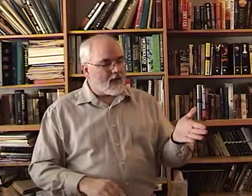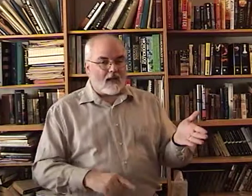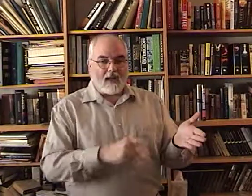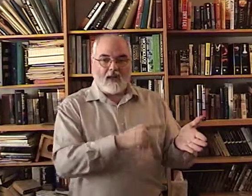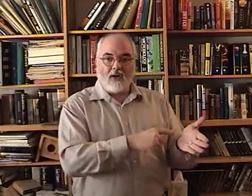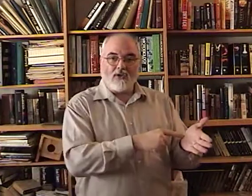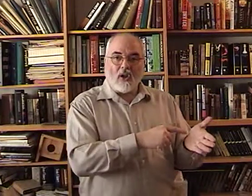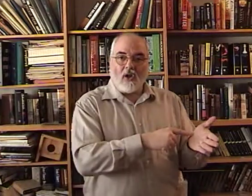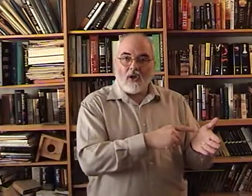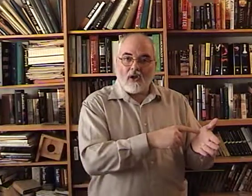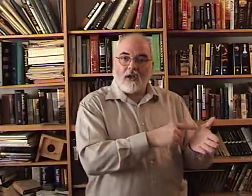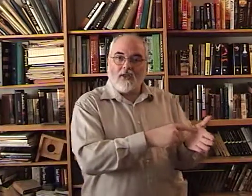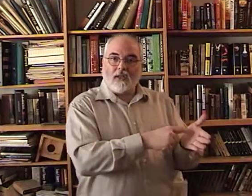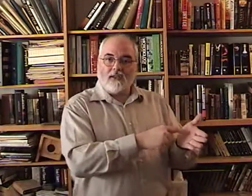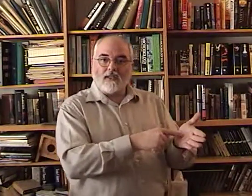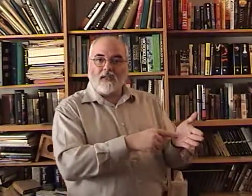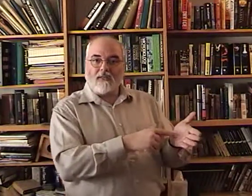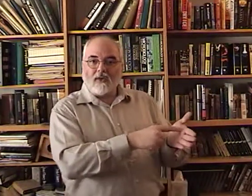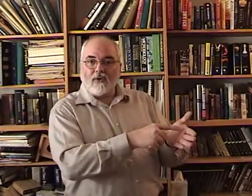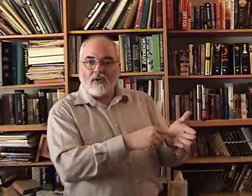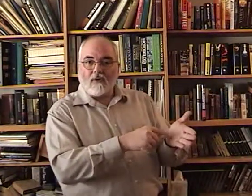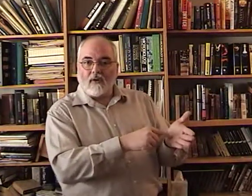Here's all the list of things that you did wrong.